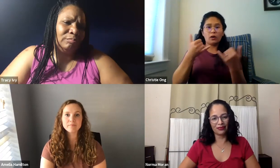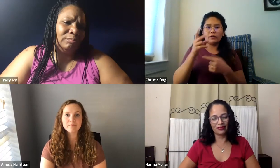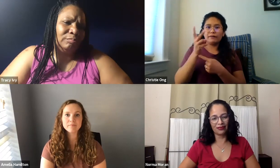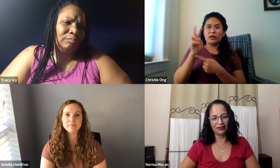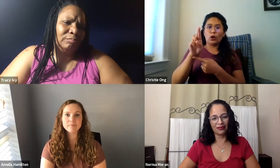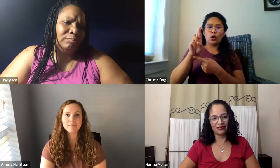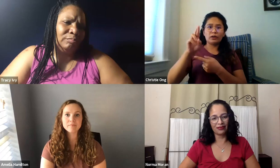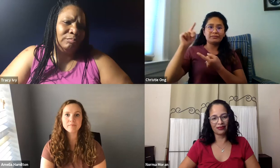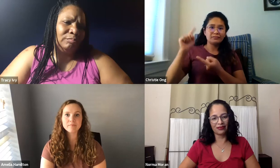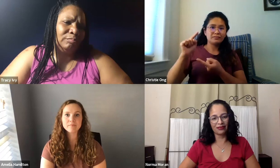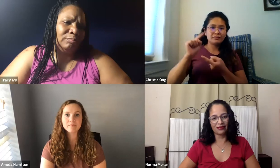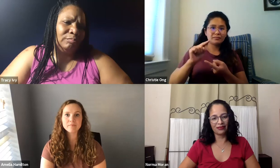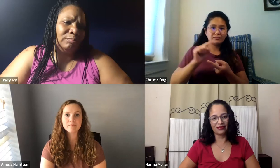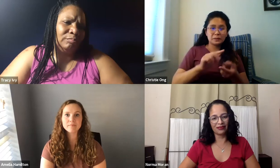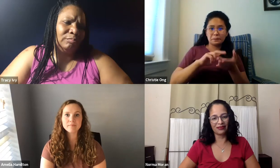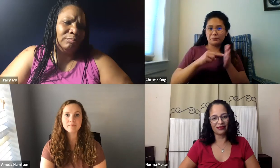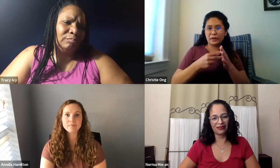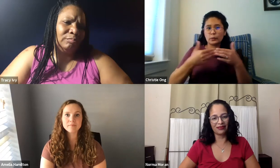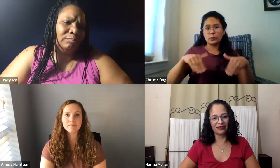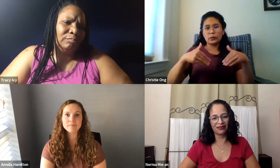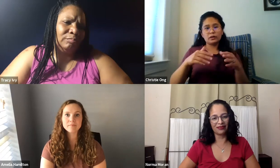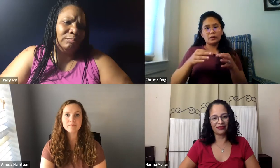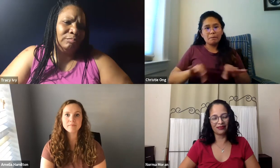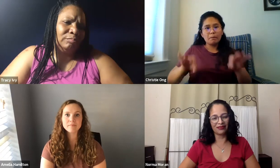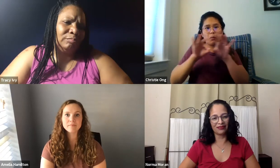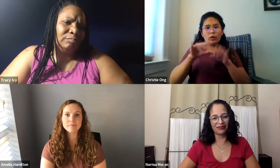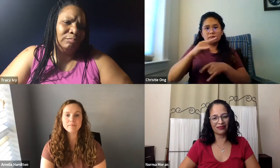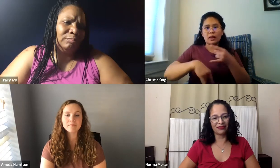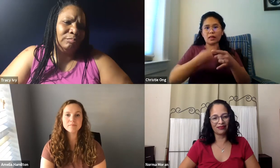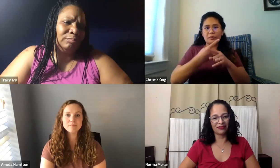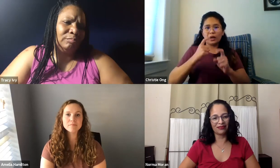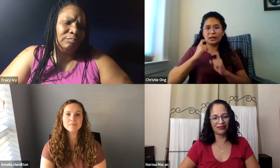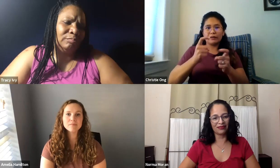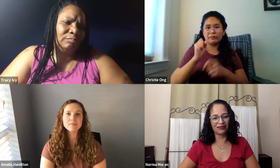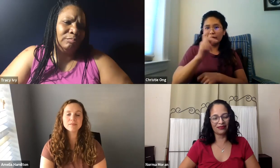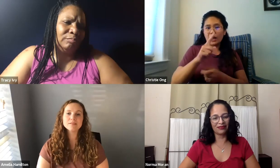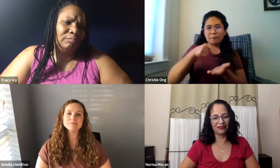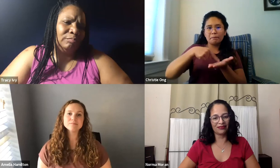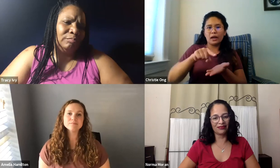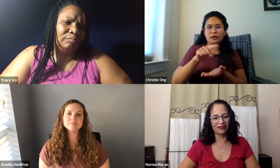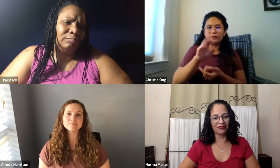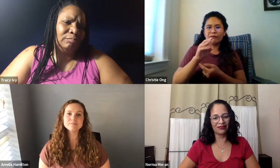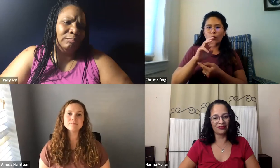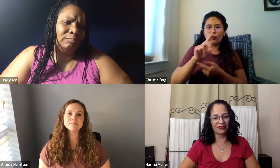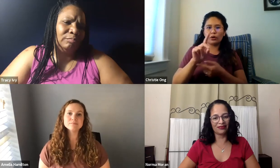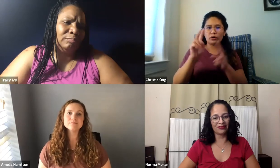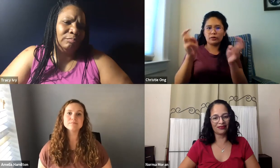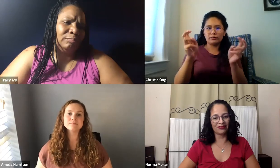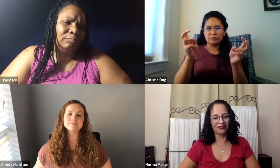back just a small bit, even if you only have a few dollars. VR support is decreasing every year. So for a lot of